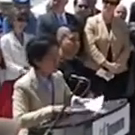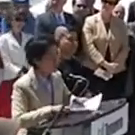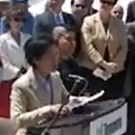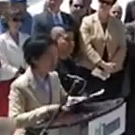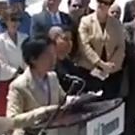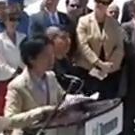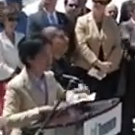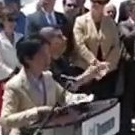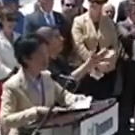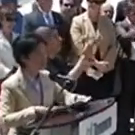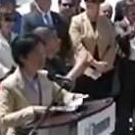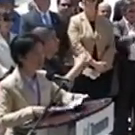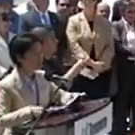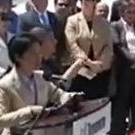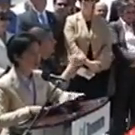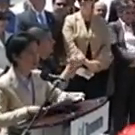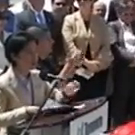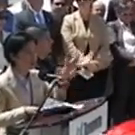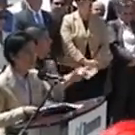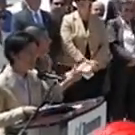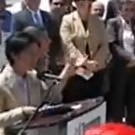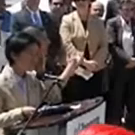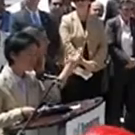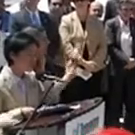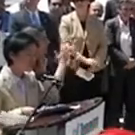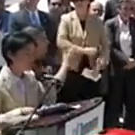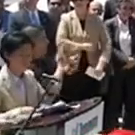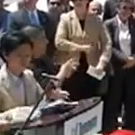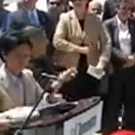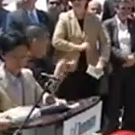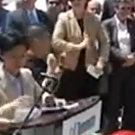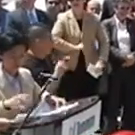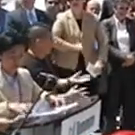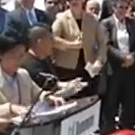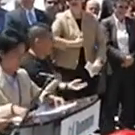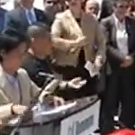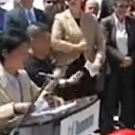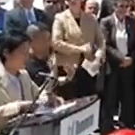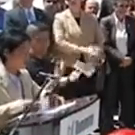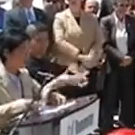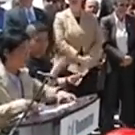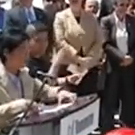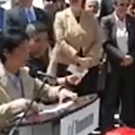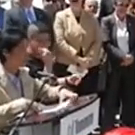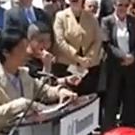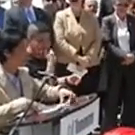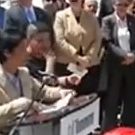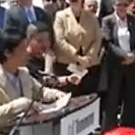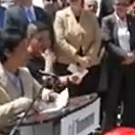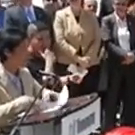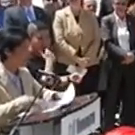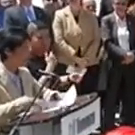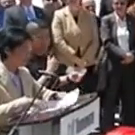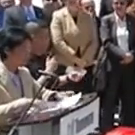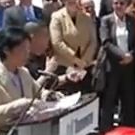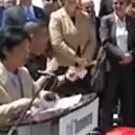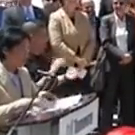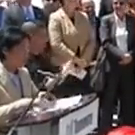Also in attendance, and this is a very long list and I'm pretty sure I'll forget, oh here already, forgetting folks.